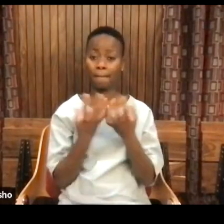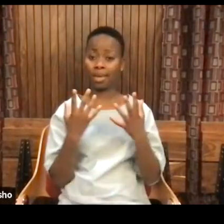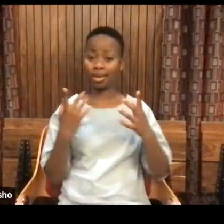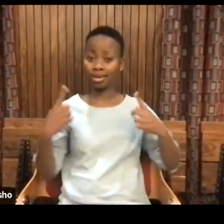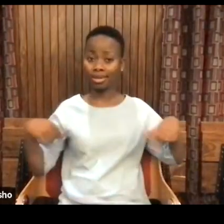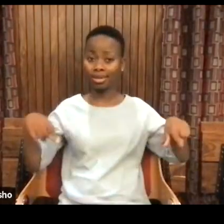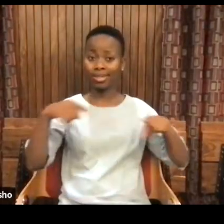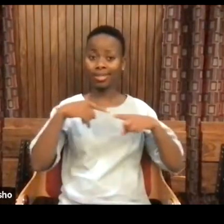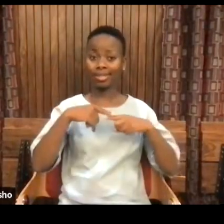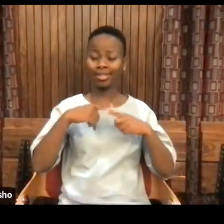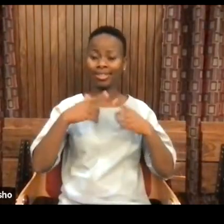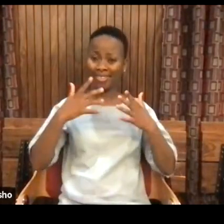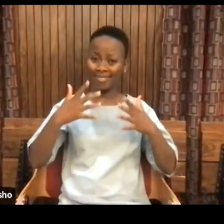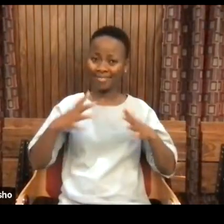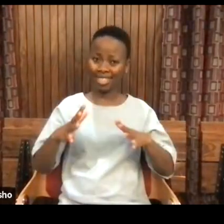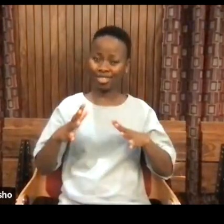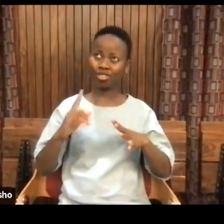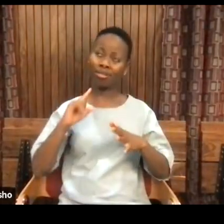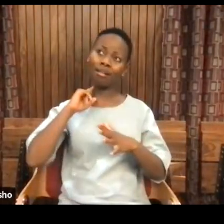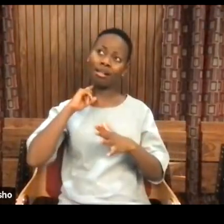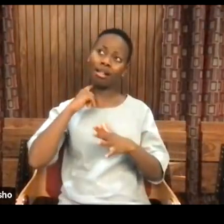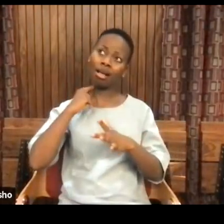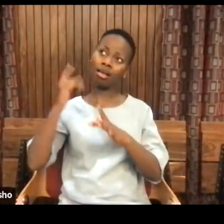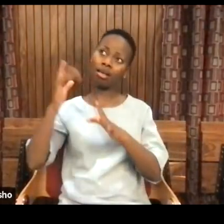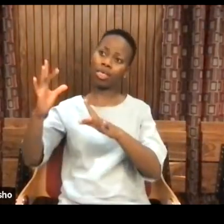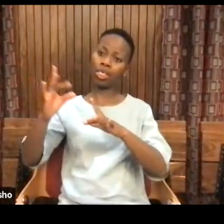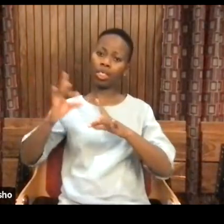a lie about power.